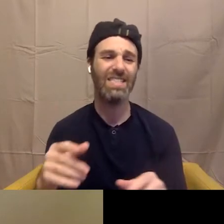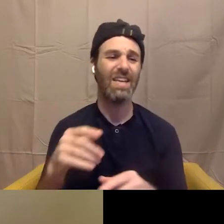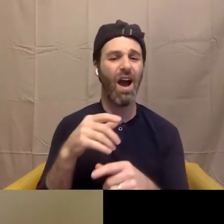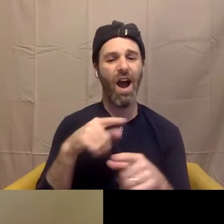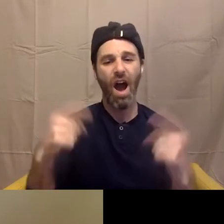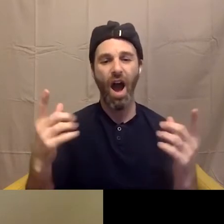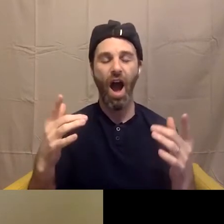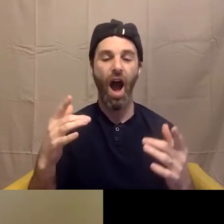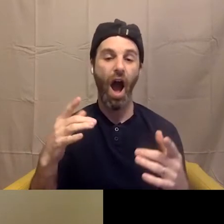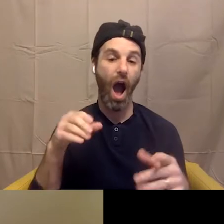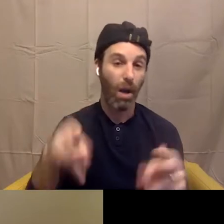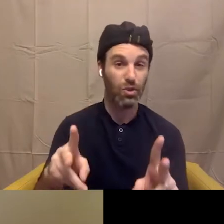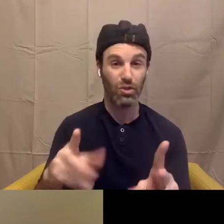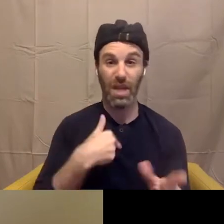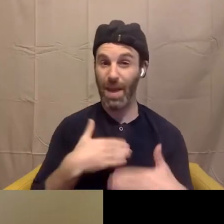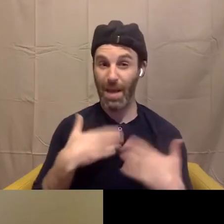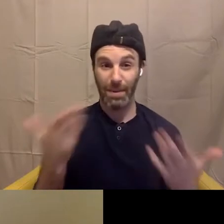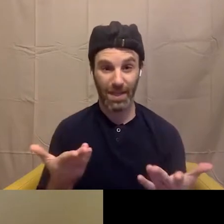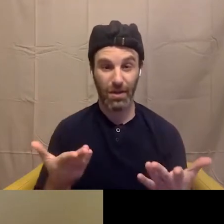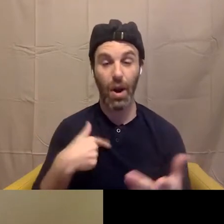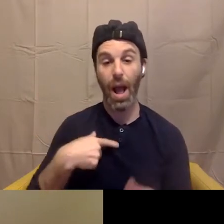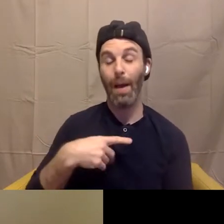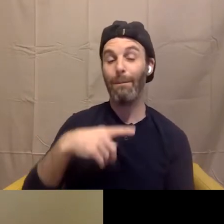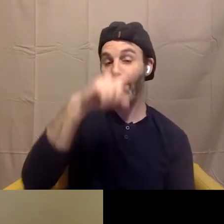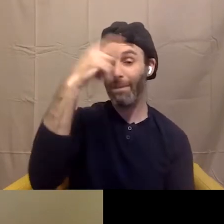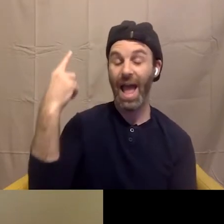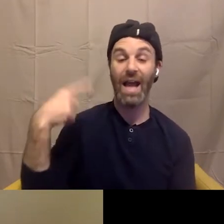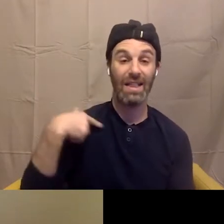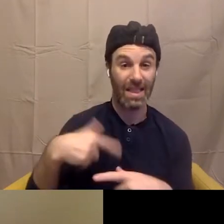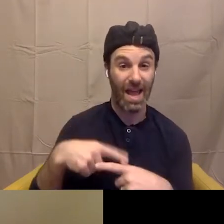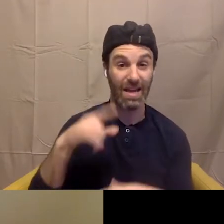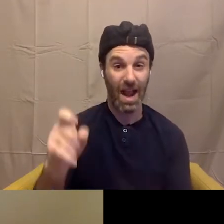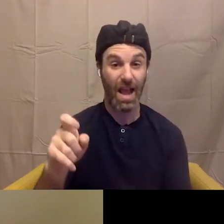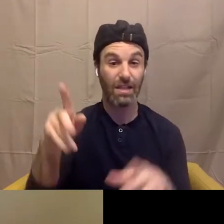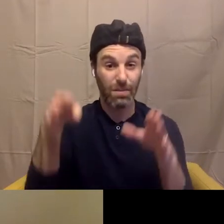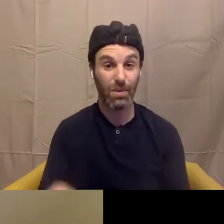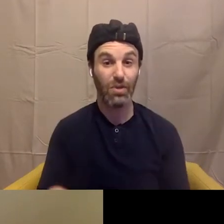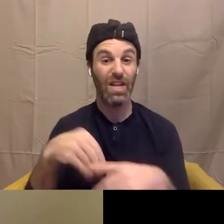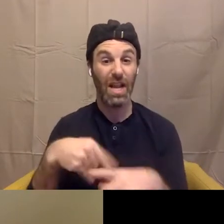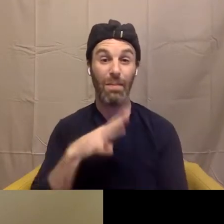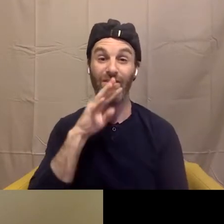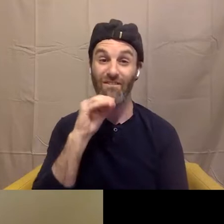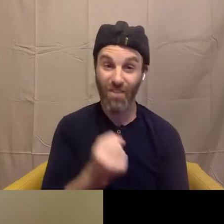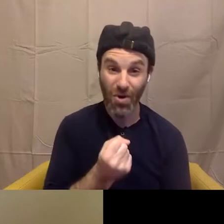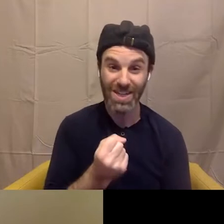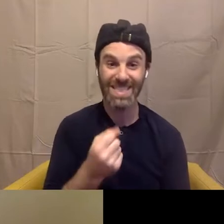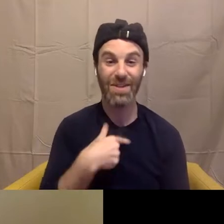black and Latinx person in my 40s with dark curly hair, glasses, and a big smile. I'm wearing a